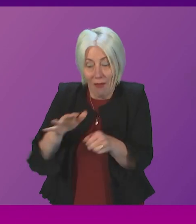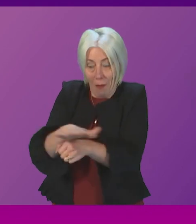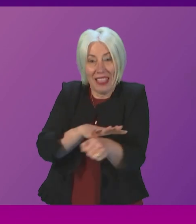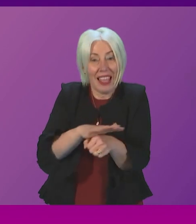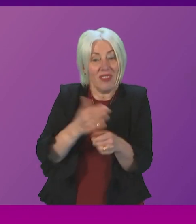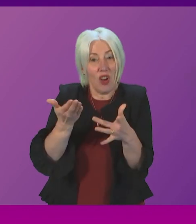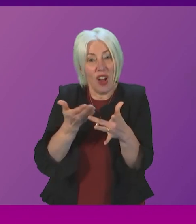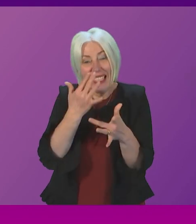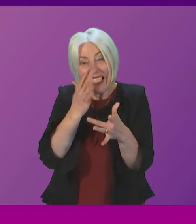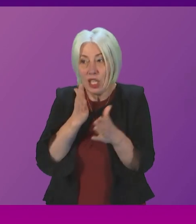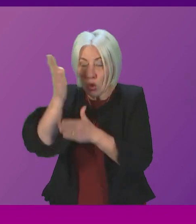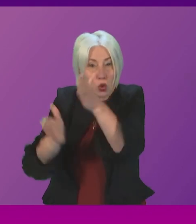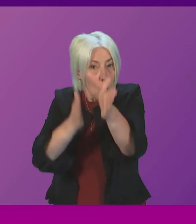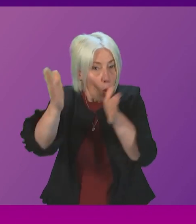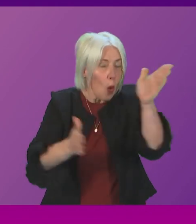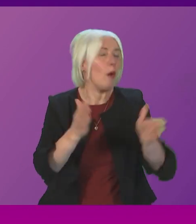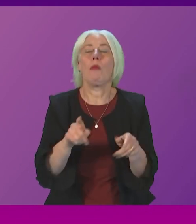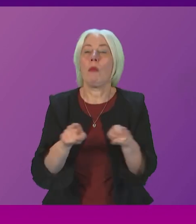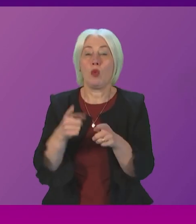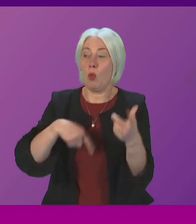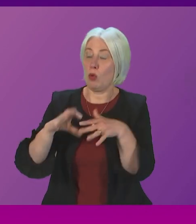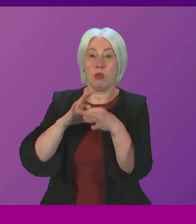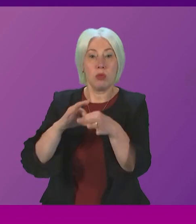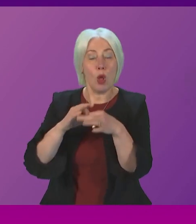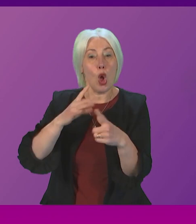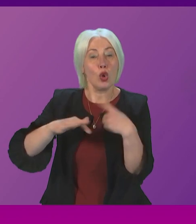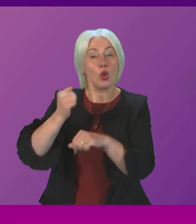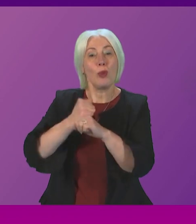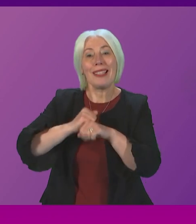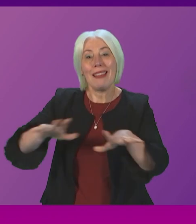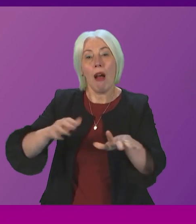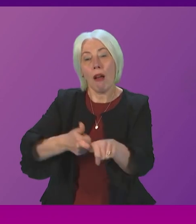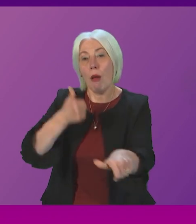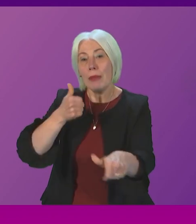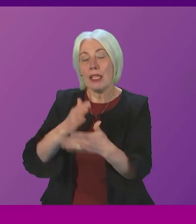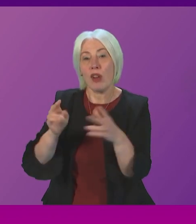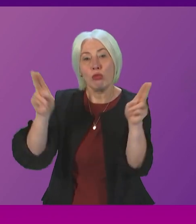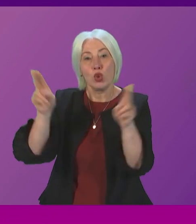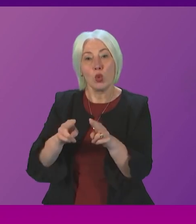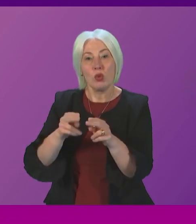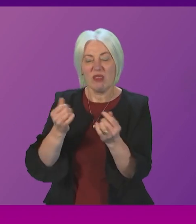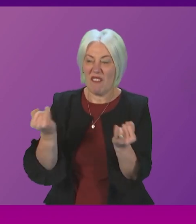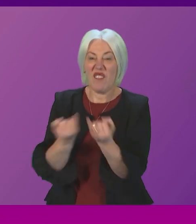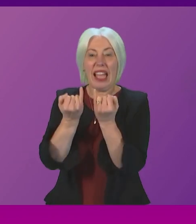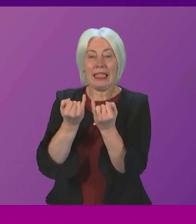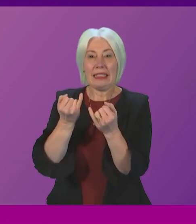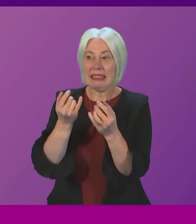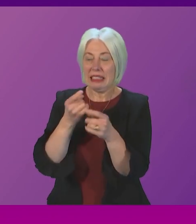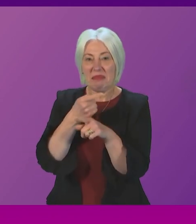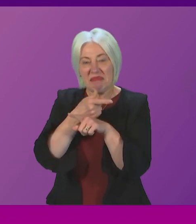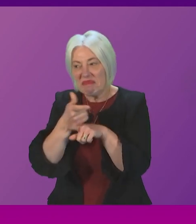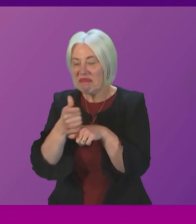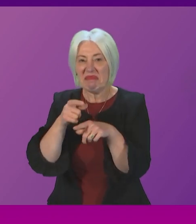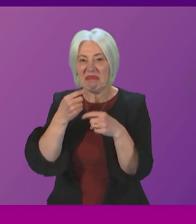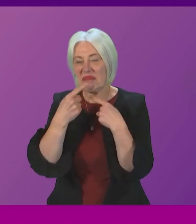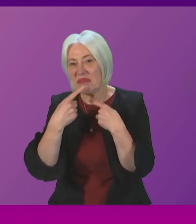to go we also want to do more and work with social media companies to prevent violent content from being shared and that's why I will write to the UK